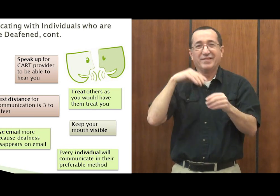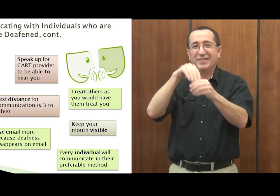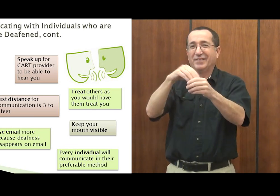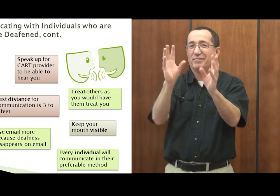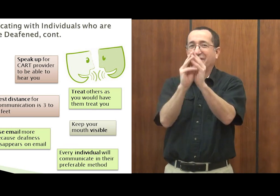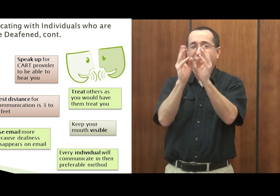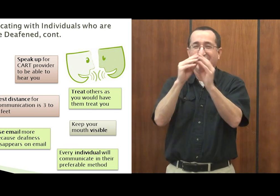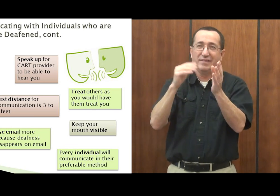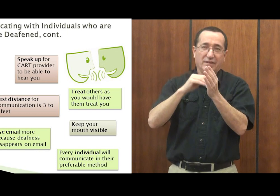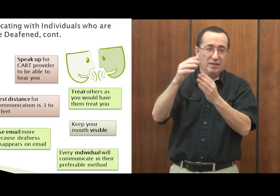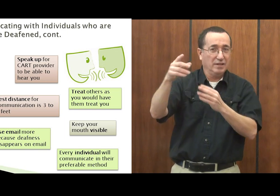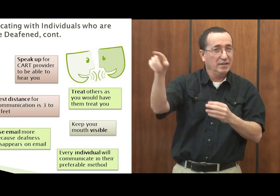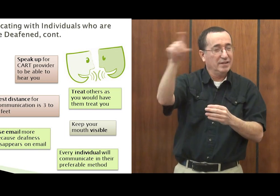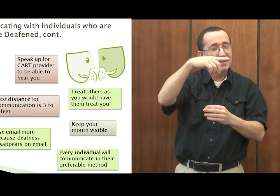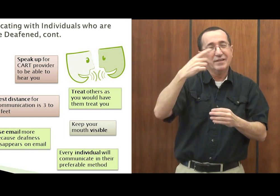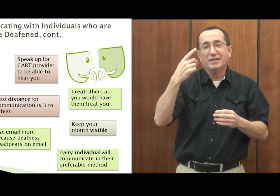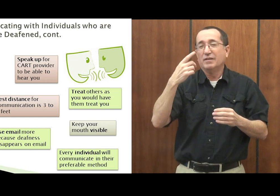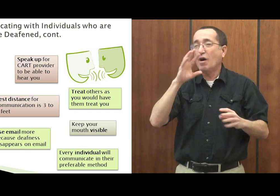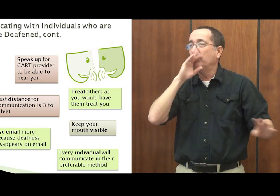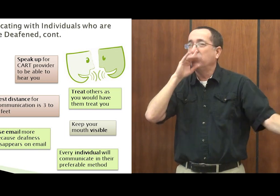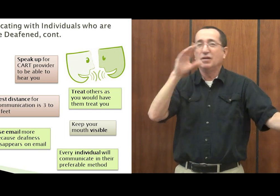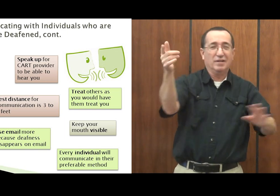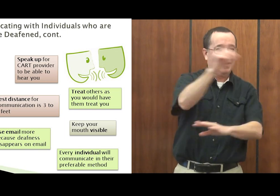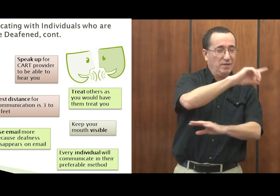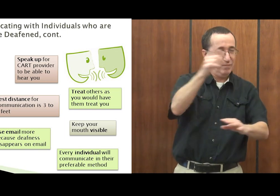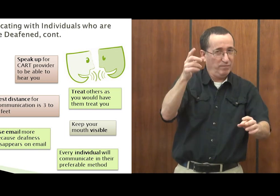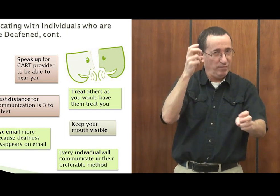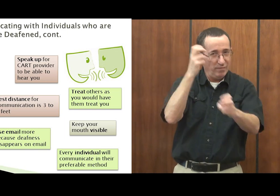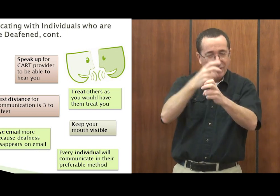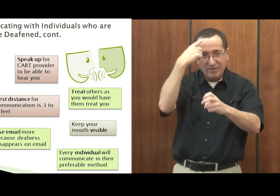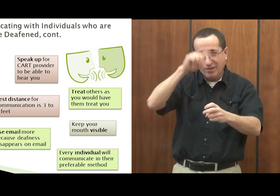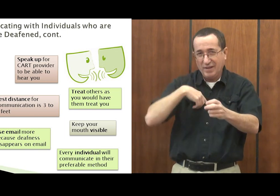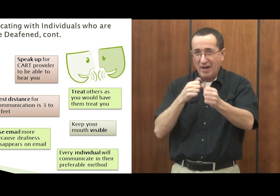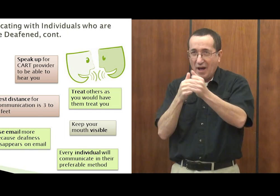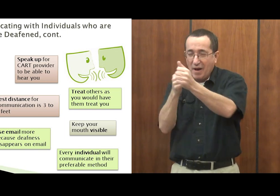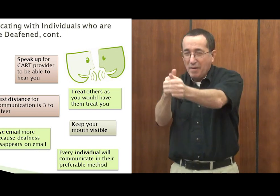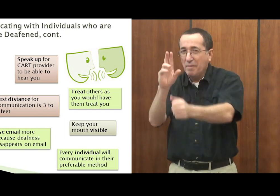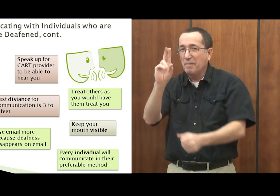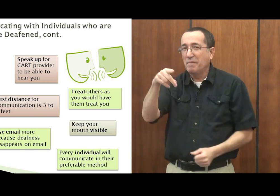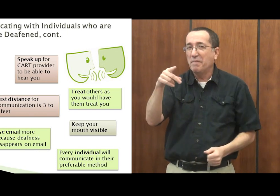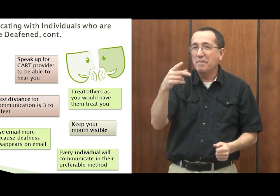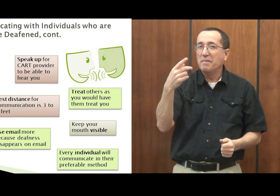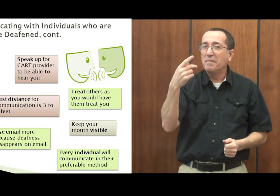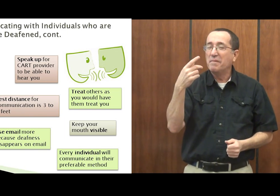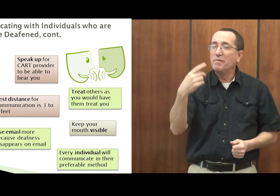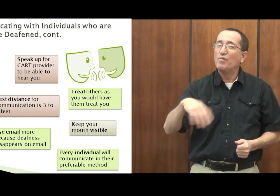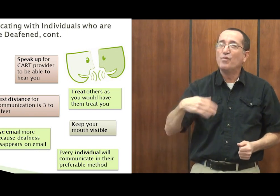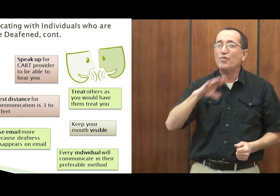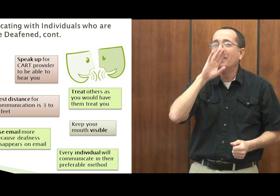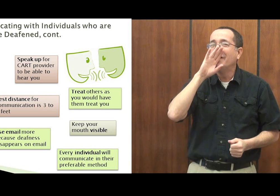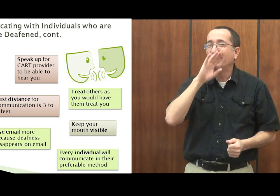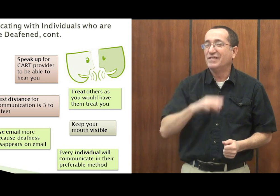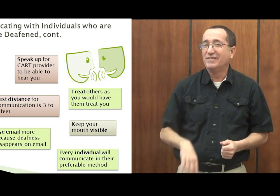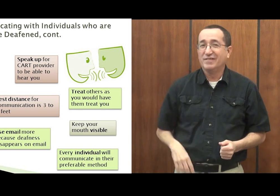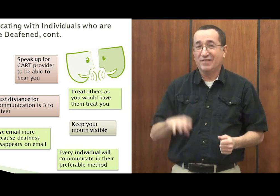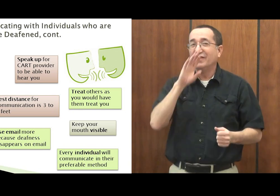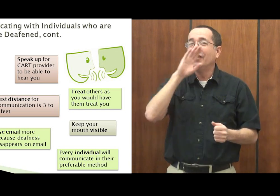It will make the meeting run a lot smoother, it will make everybody able to understand, and everybody will keep up with it